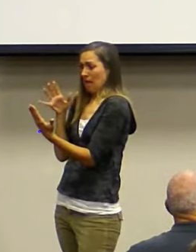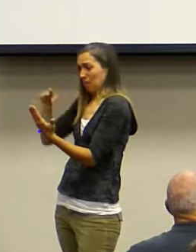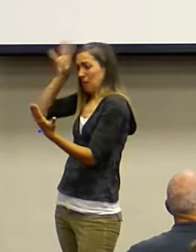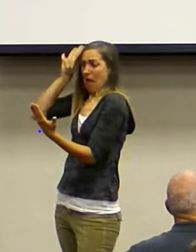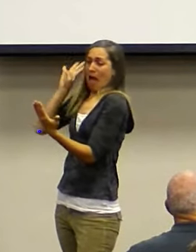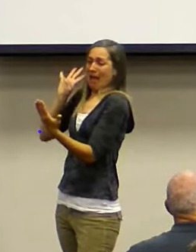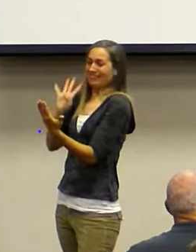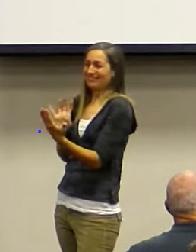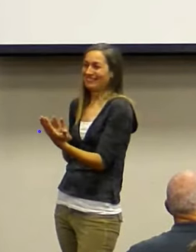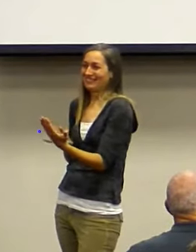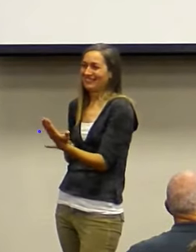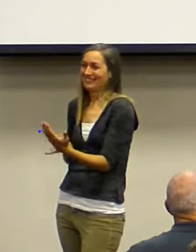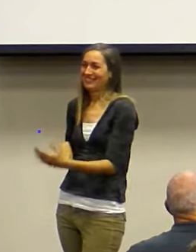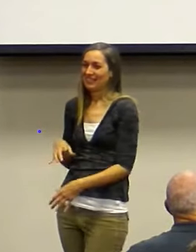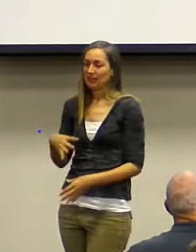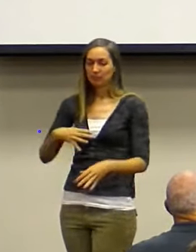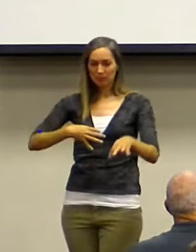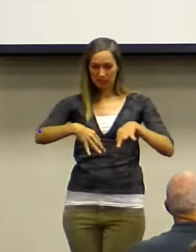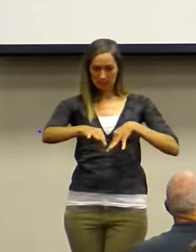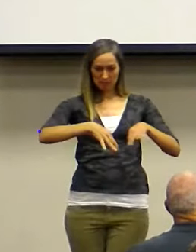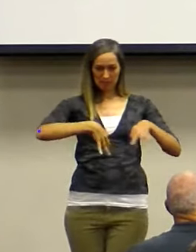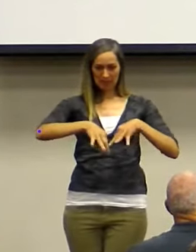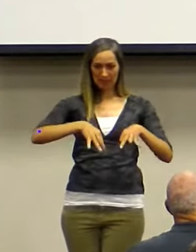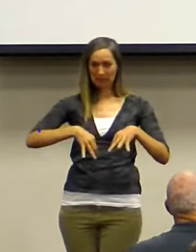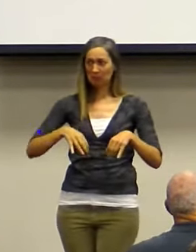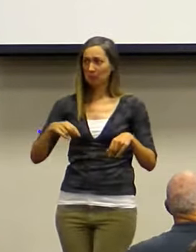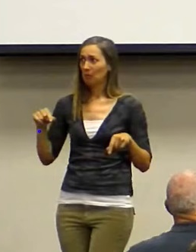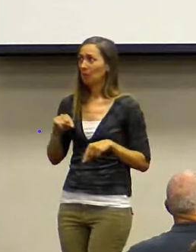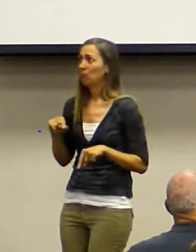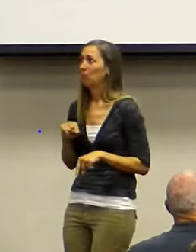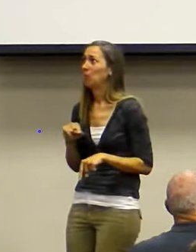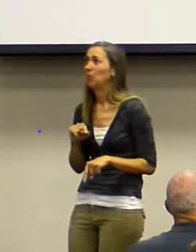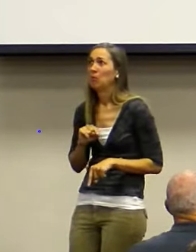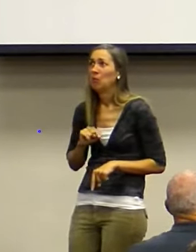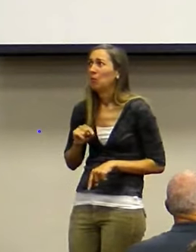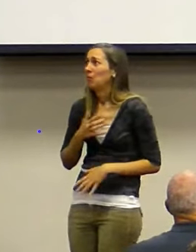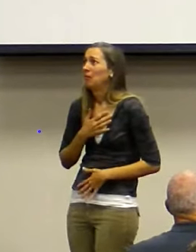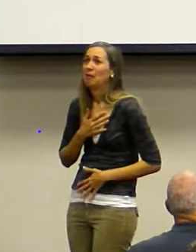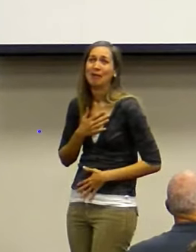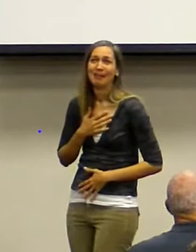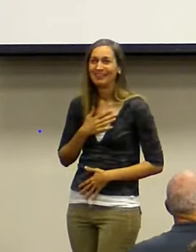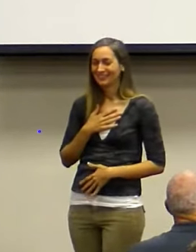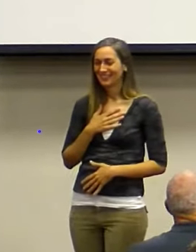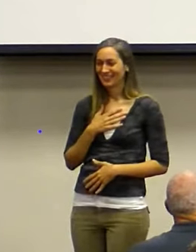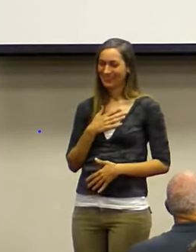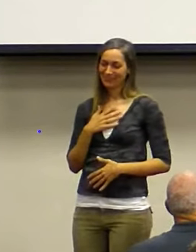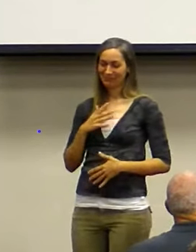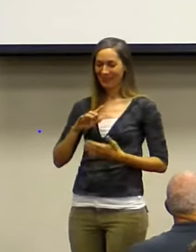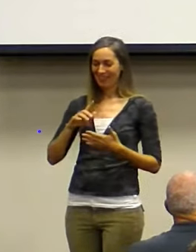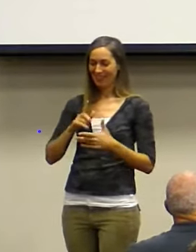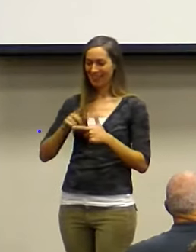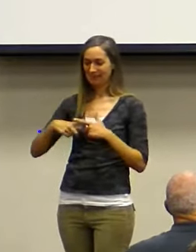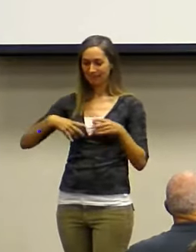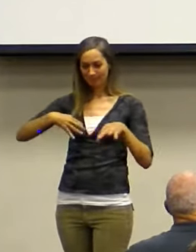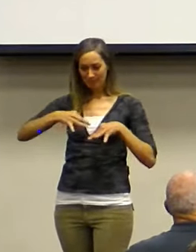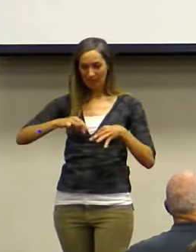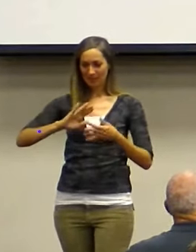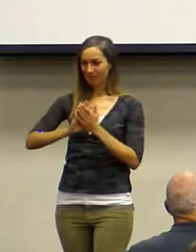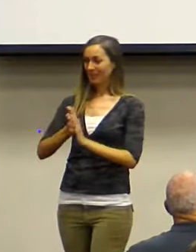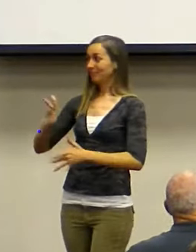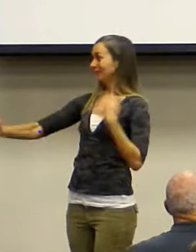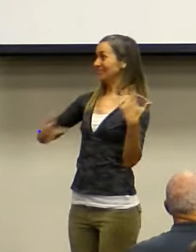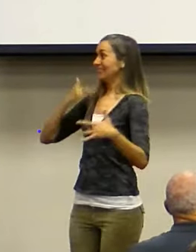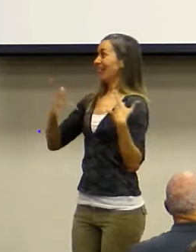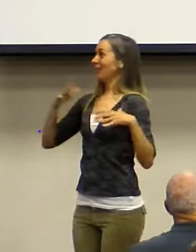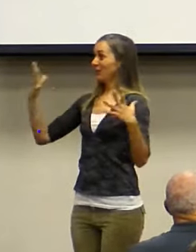And then CL explains the syllabus to you, you're so pumped, you want to go out and do everything that same day. But you don't,